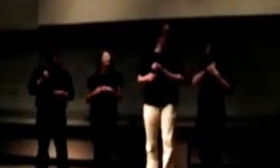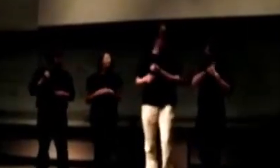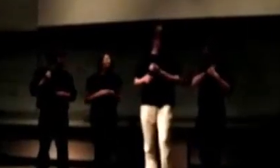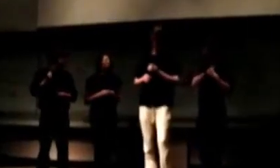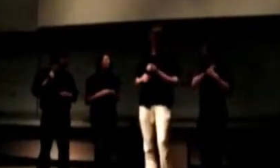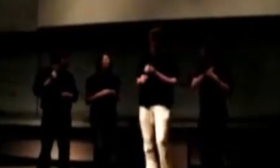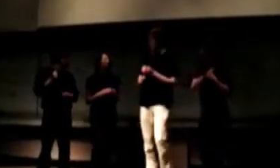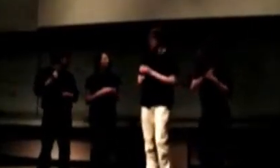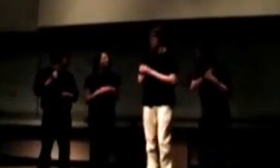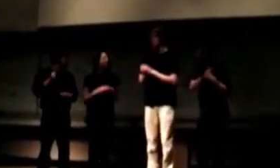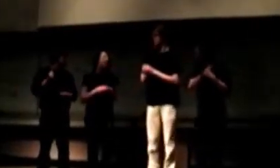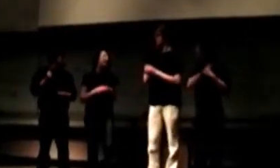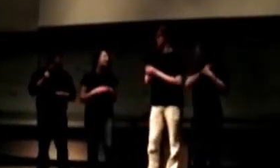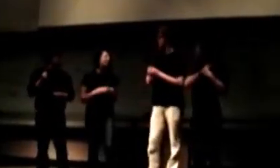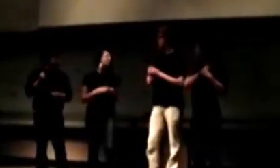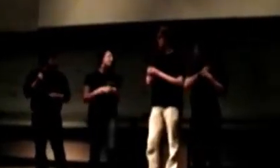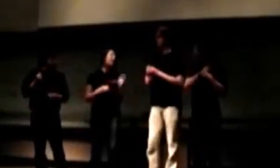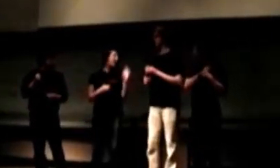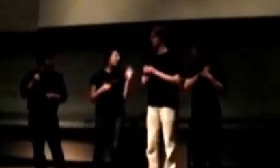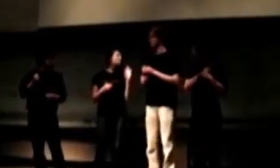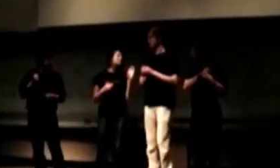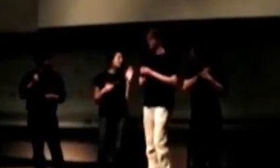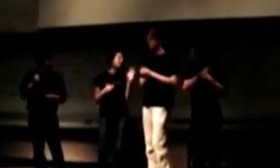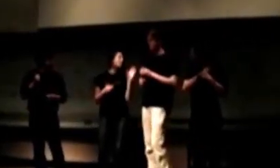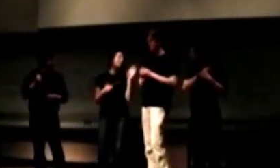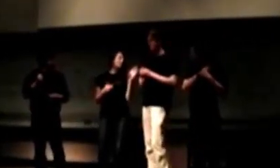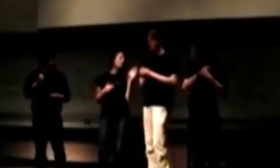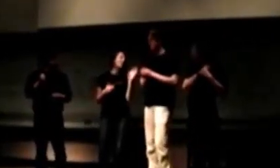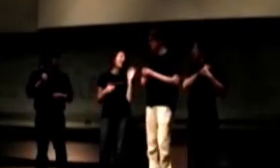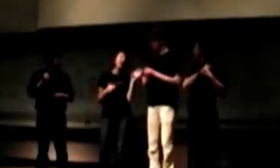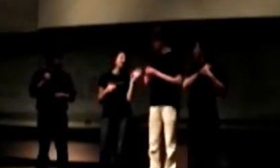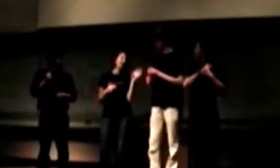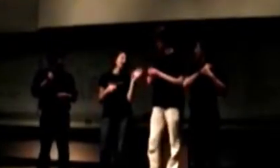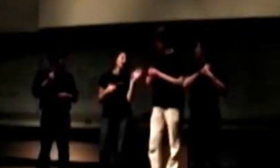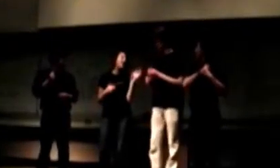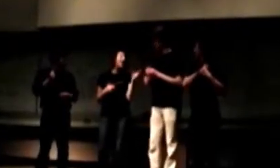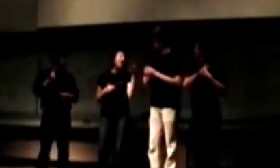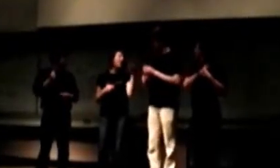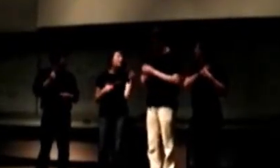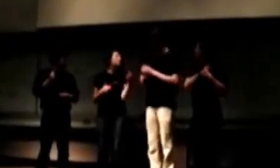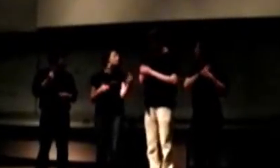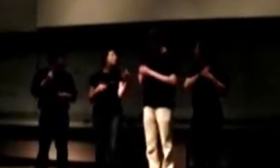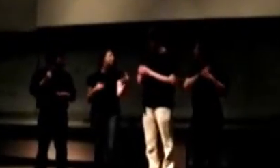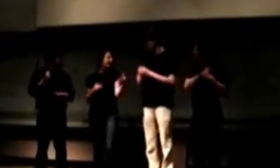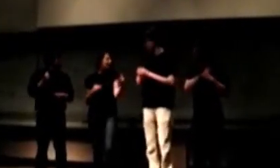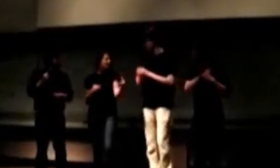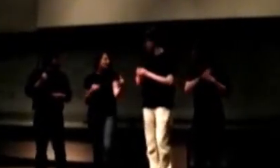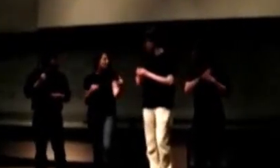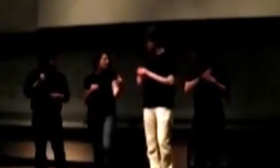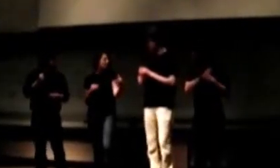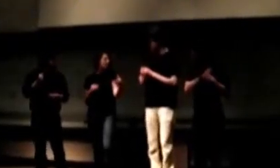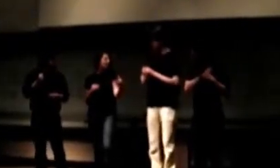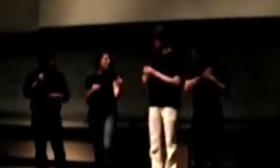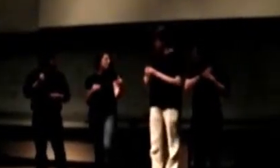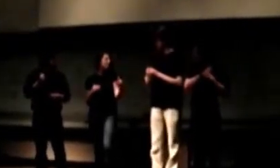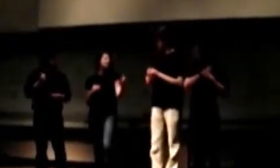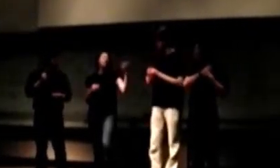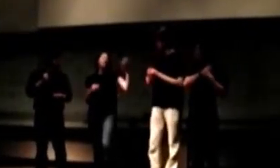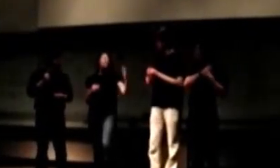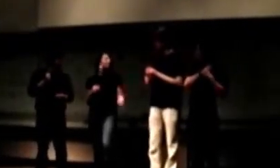Guys, guys. I save me. I am saving paper and air. I got one of those little antibacterial hand pumps. Yeah.